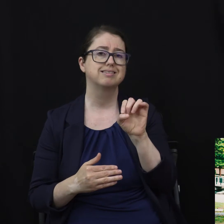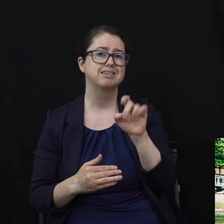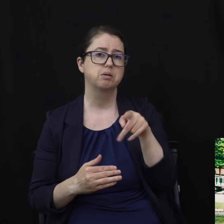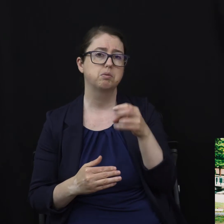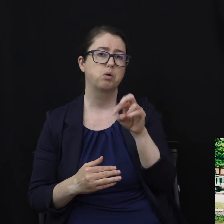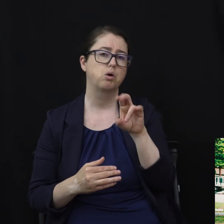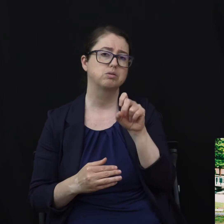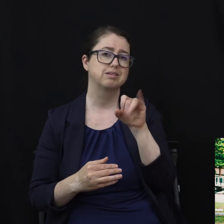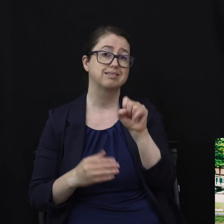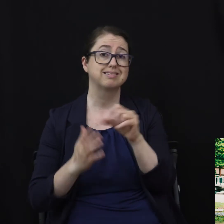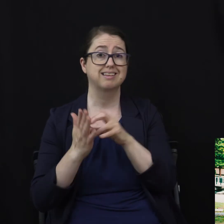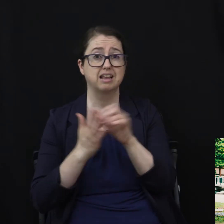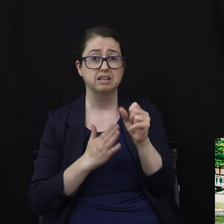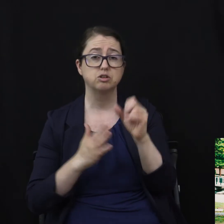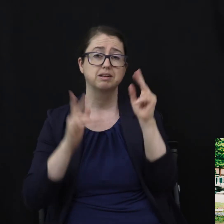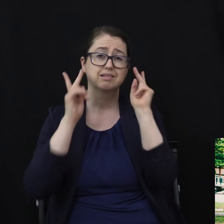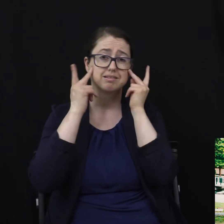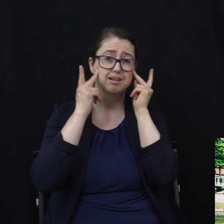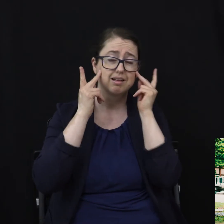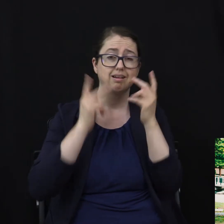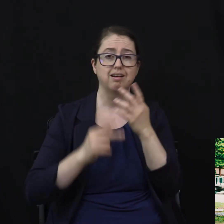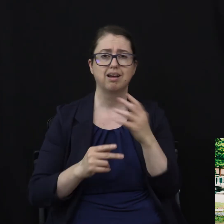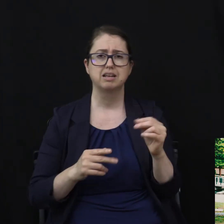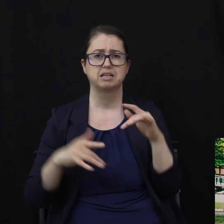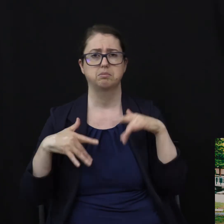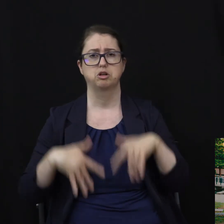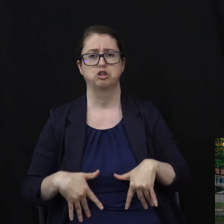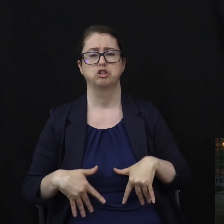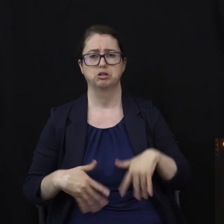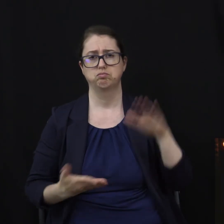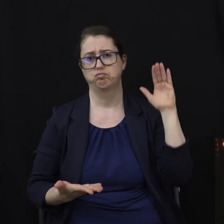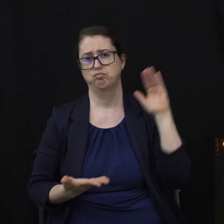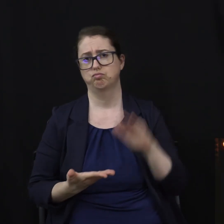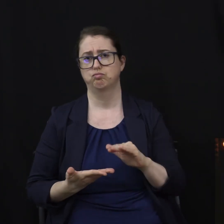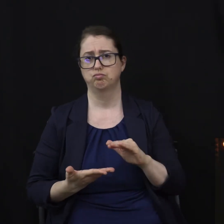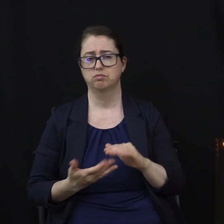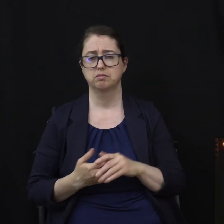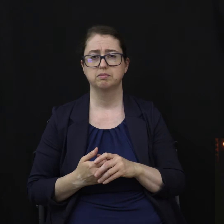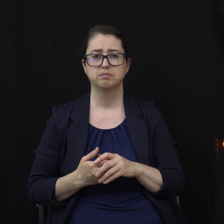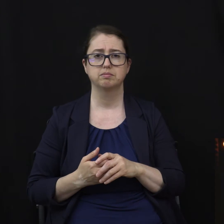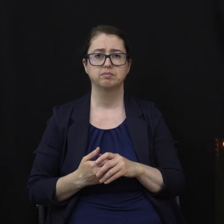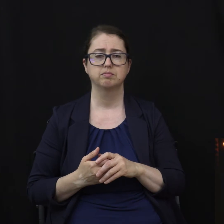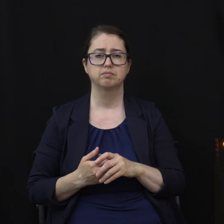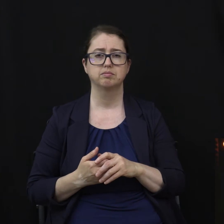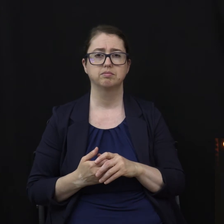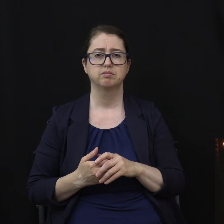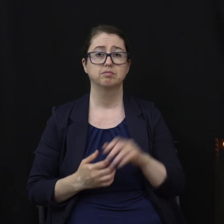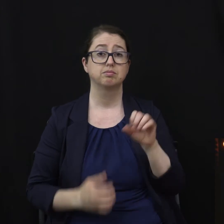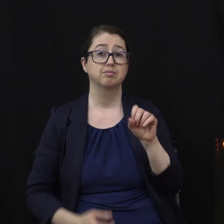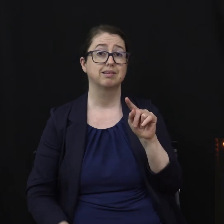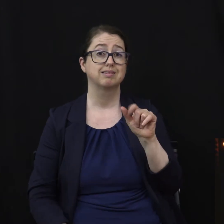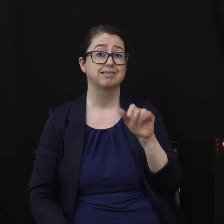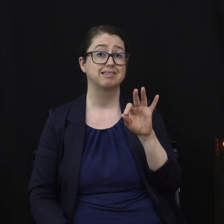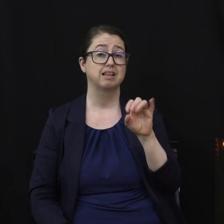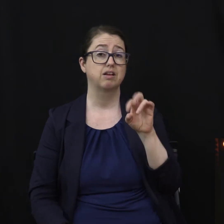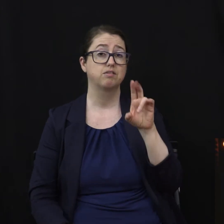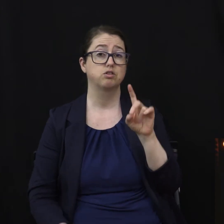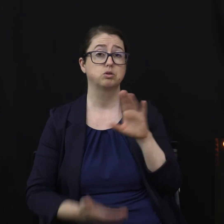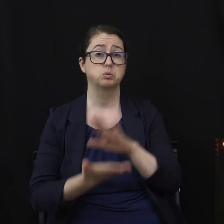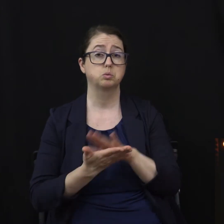anxiety, and depression. The Stanford School of Medicine tracked 500 older runners